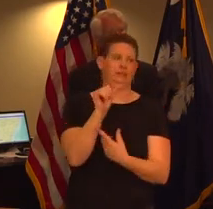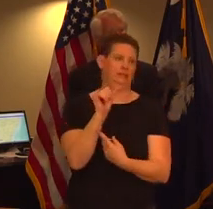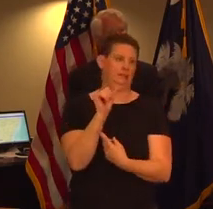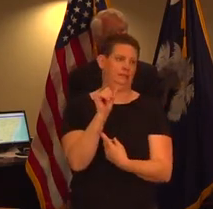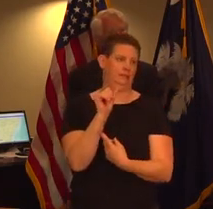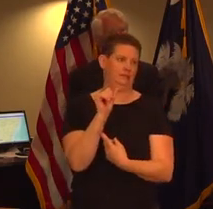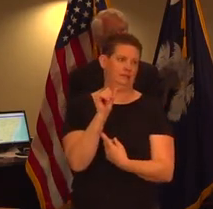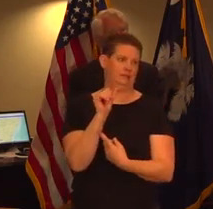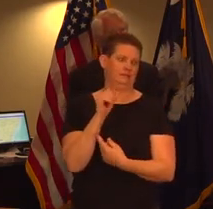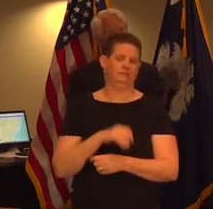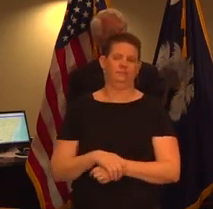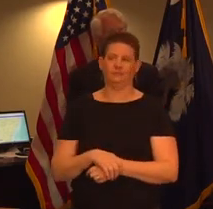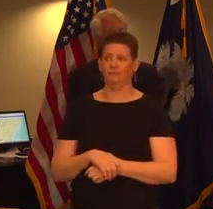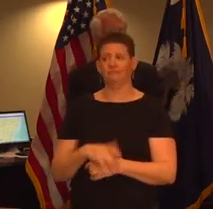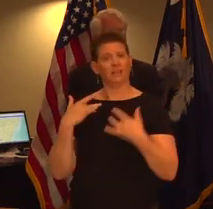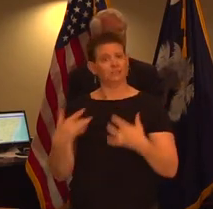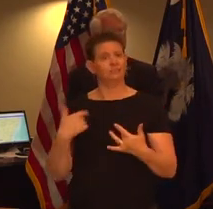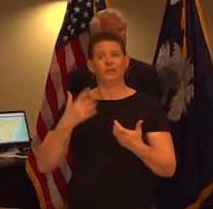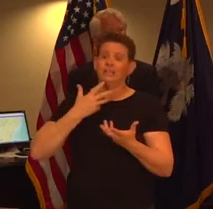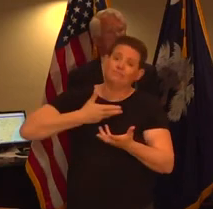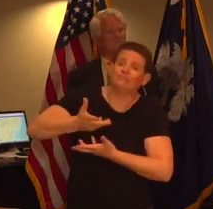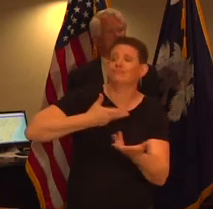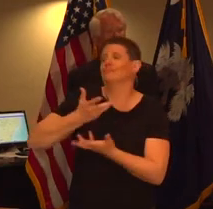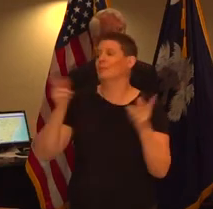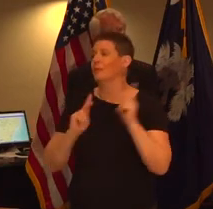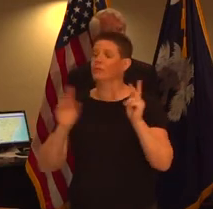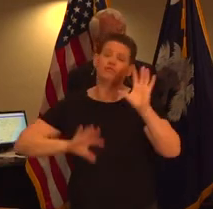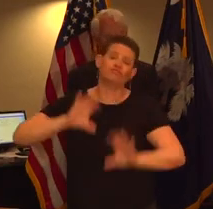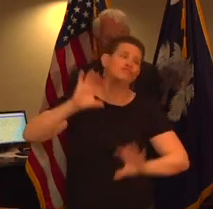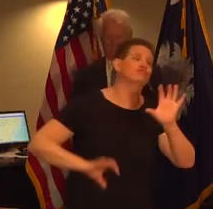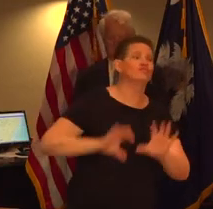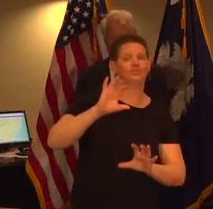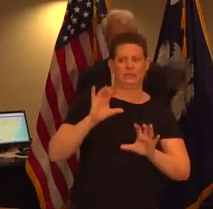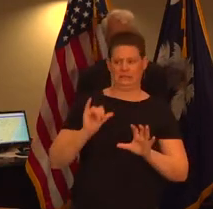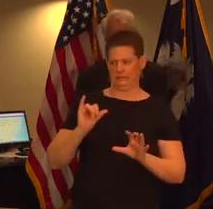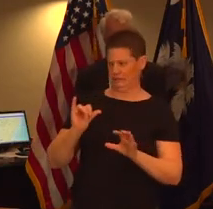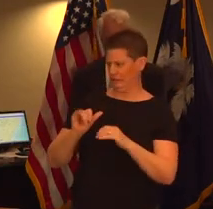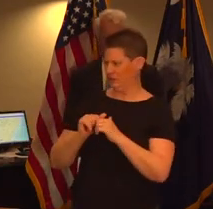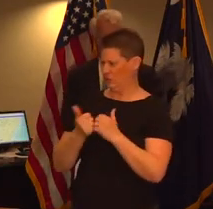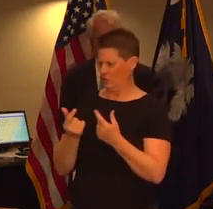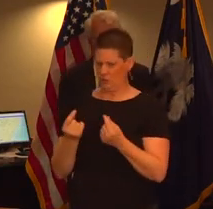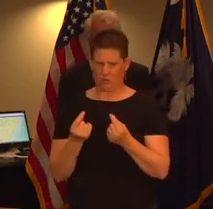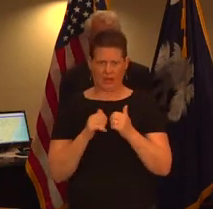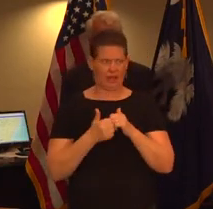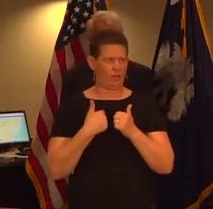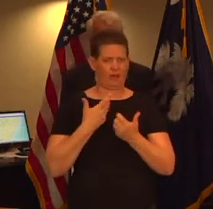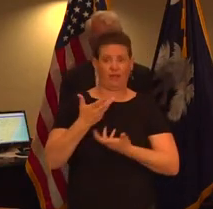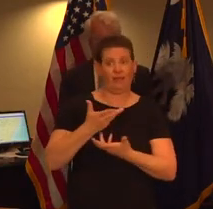to spend a lot of time interacting with others and that understandably raises concerns about what level of caution we should take